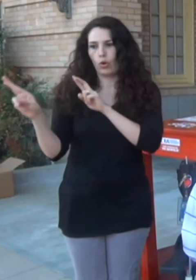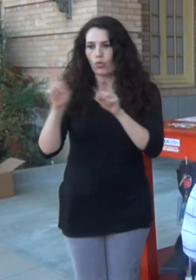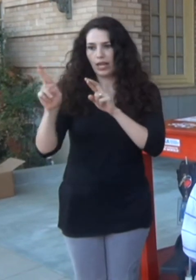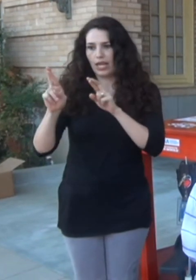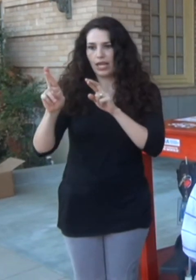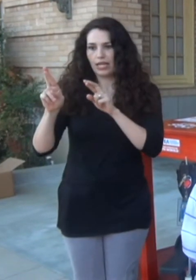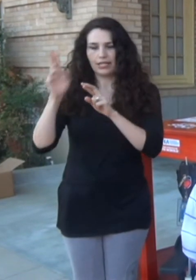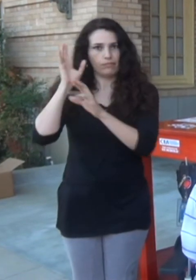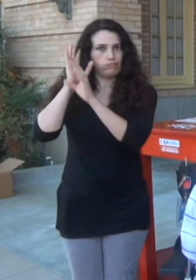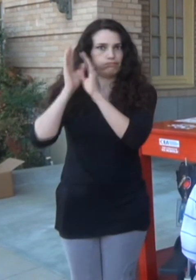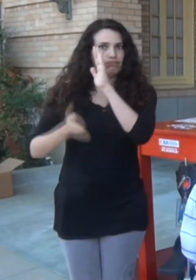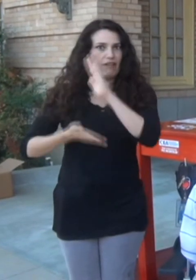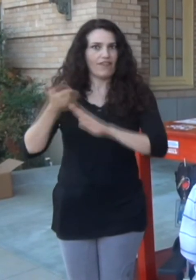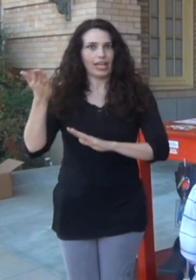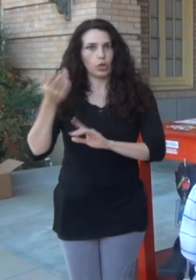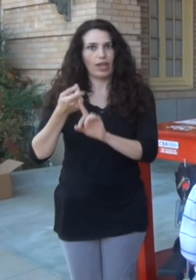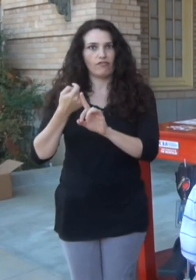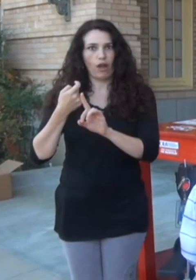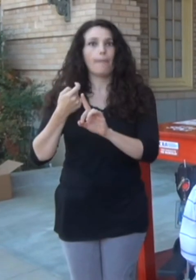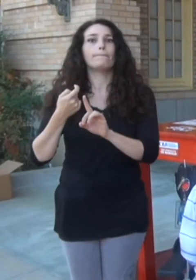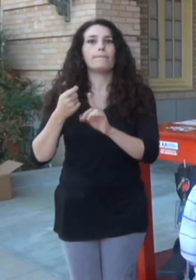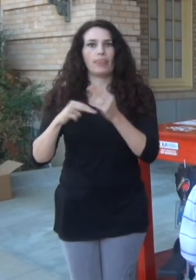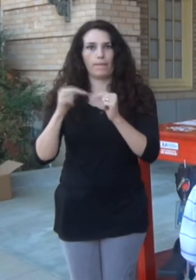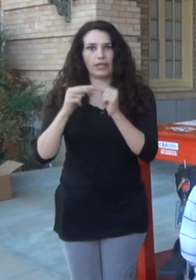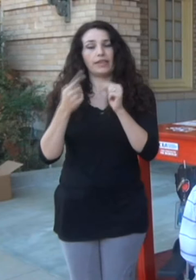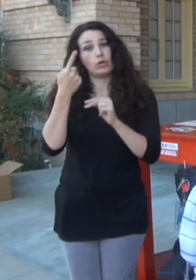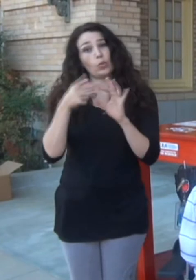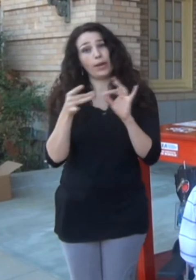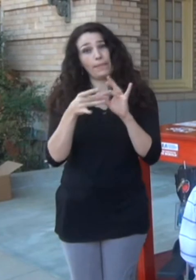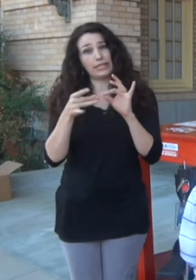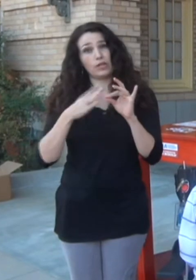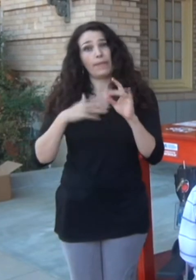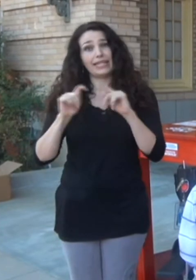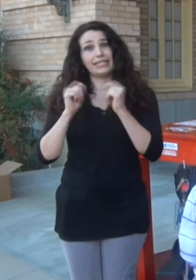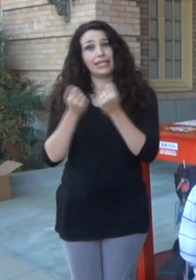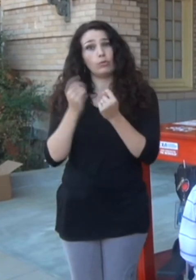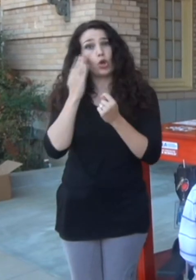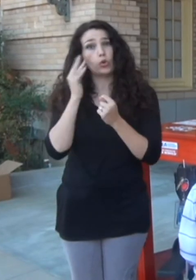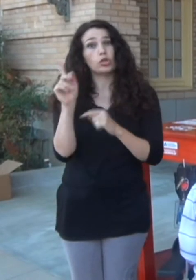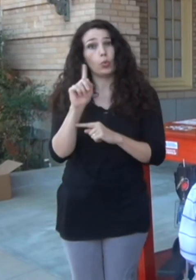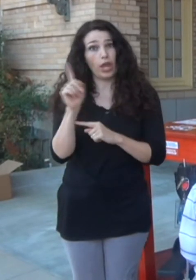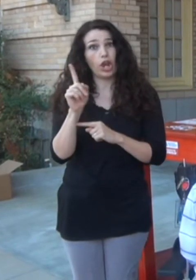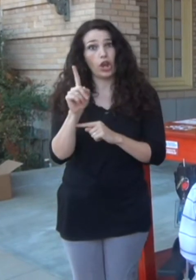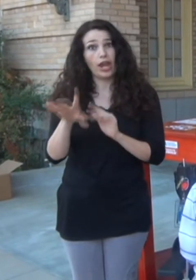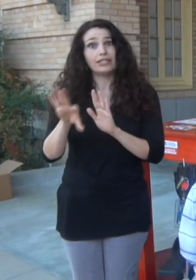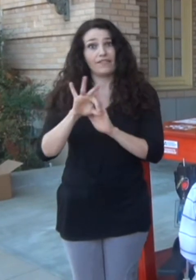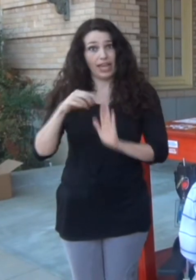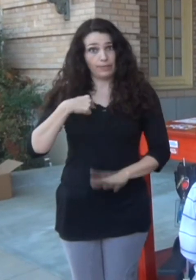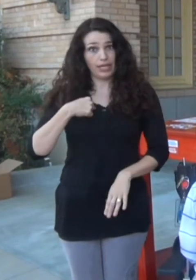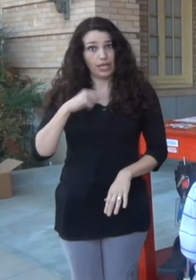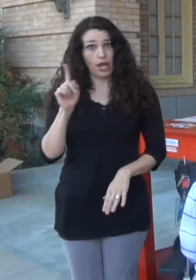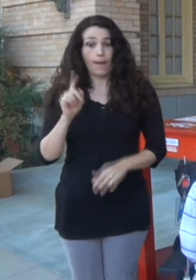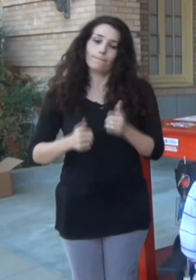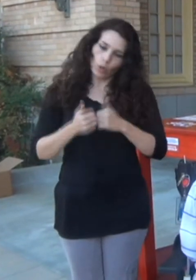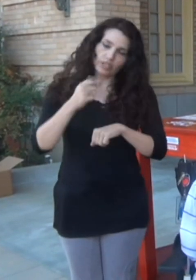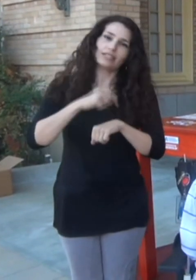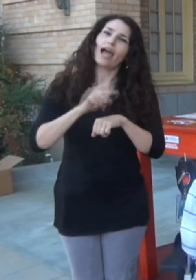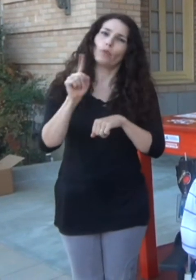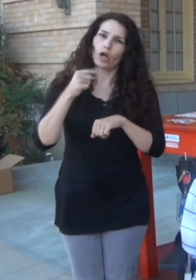that's one of the methods that we've used. And my team knows where to find me most of the time and where I may be, but when I'm not there, they need to